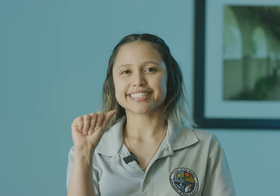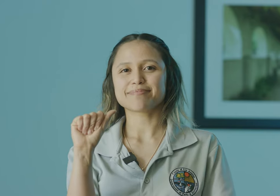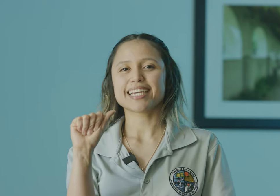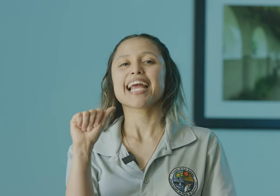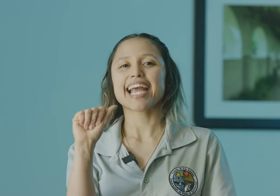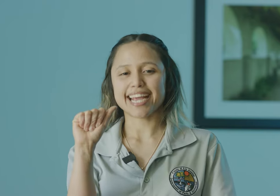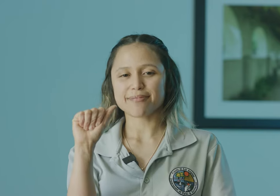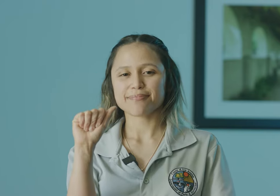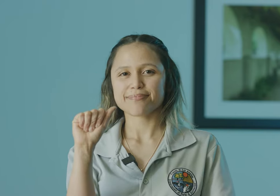A.